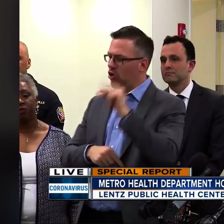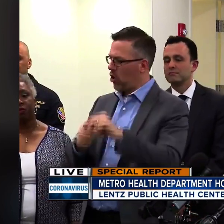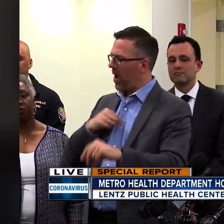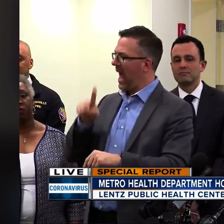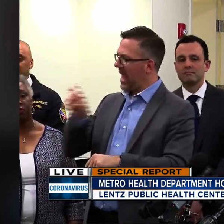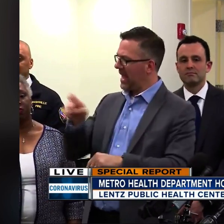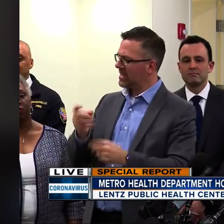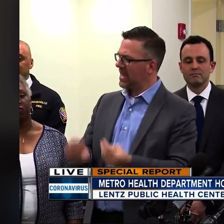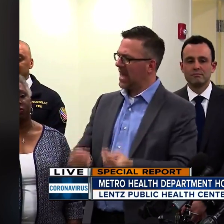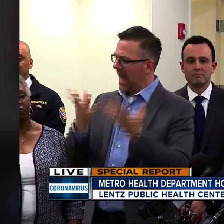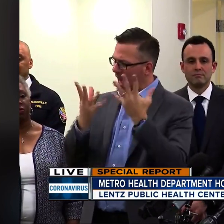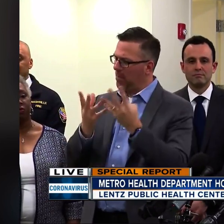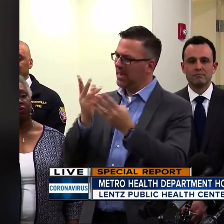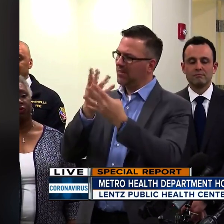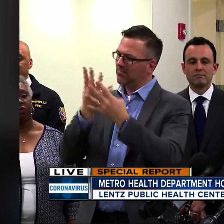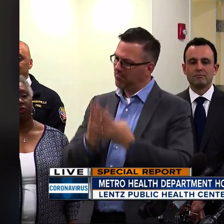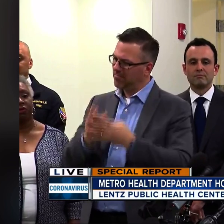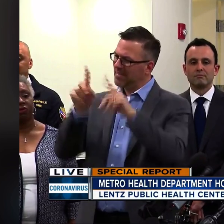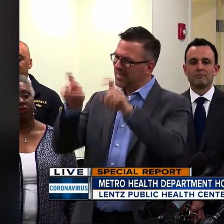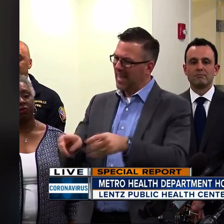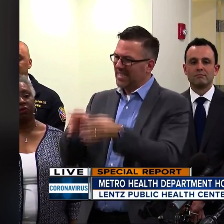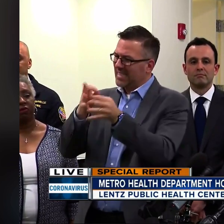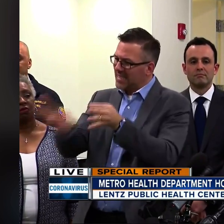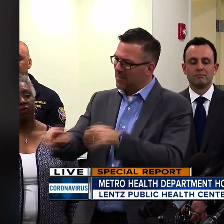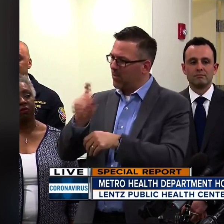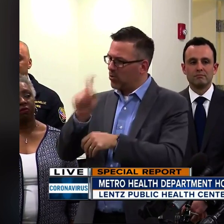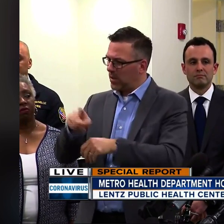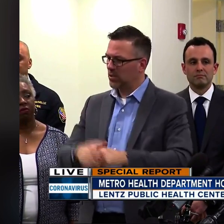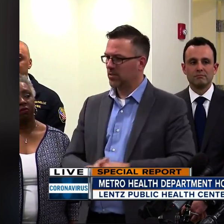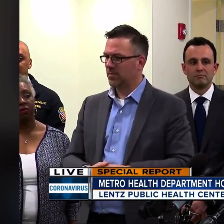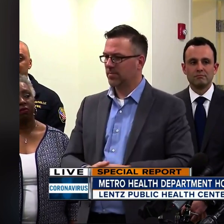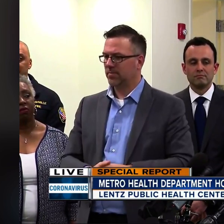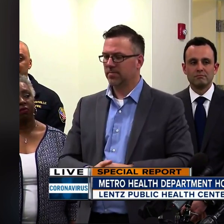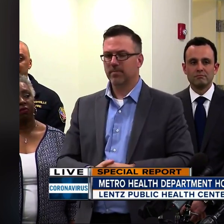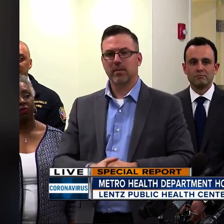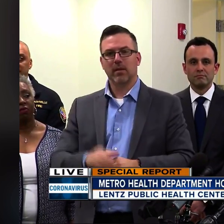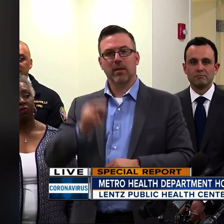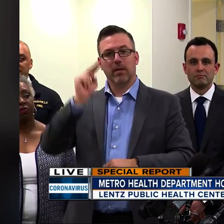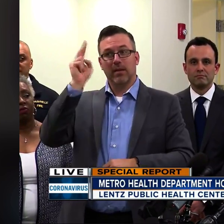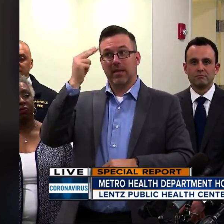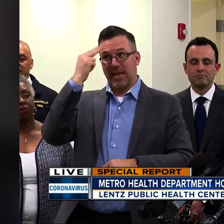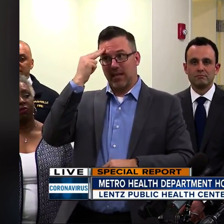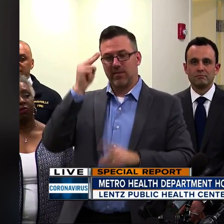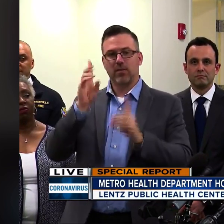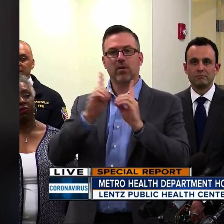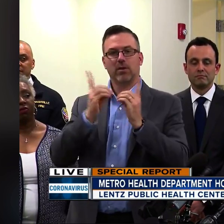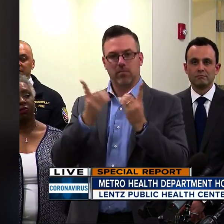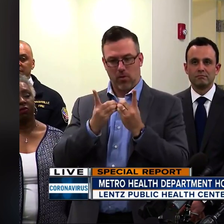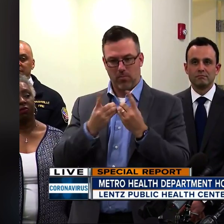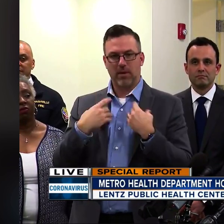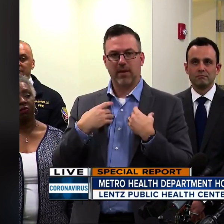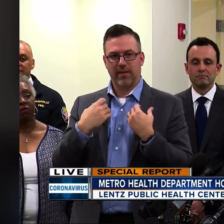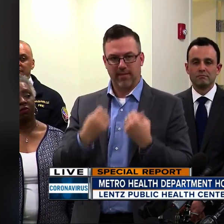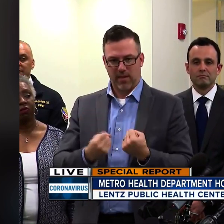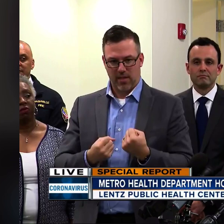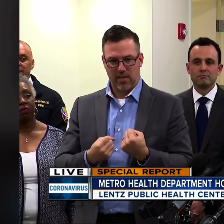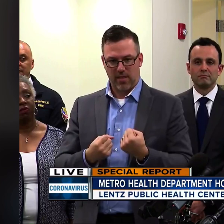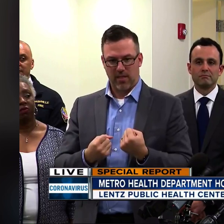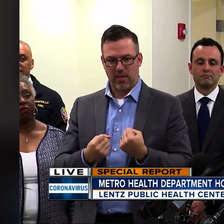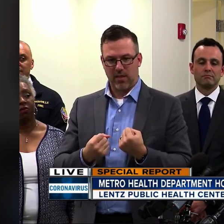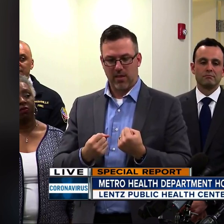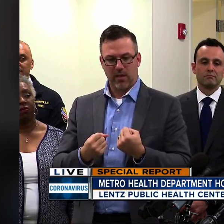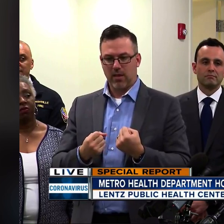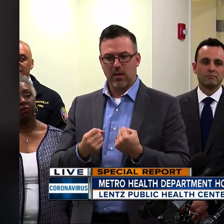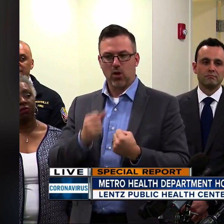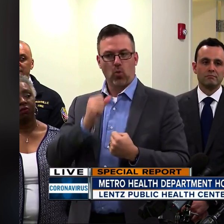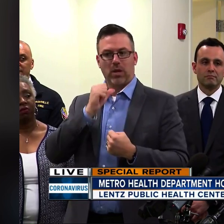how many kits do you have? It's a simple question. The Nashville Department of Health does not